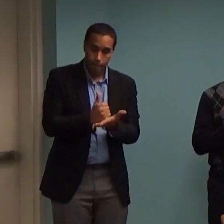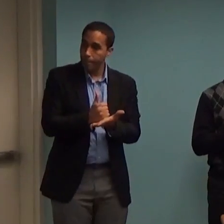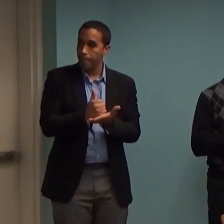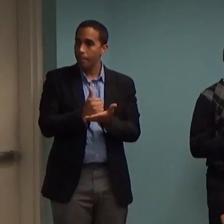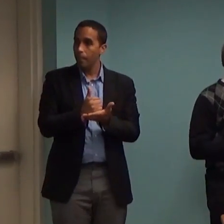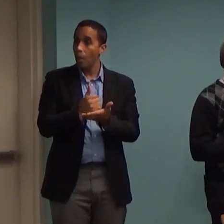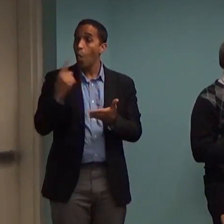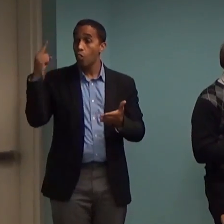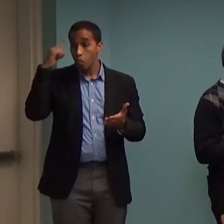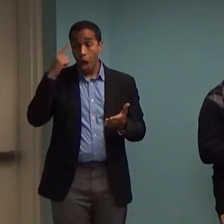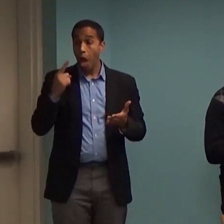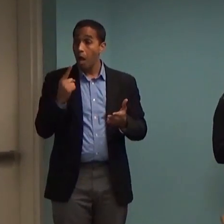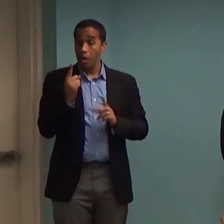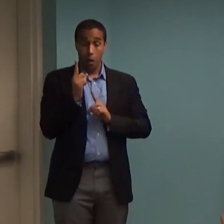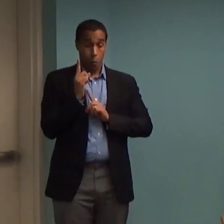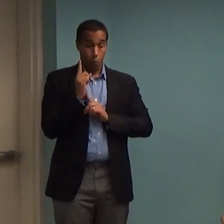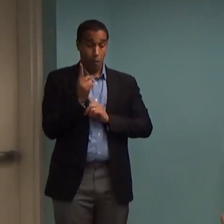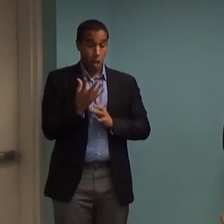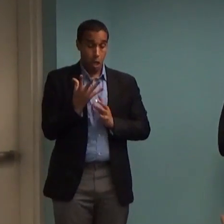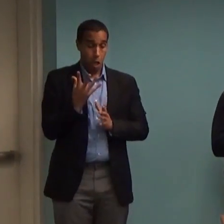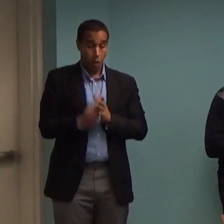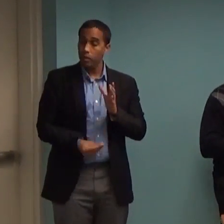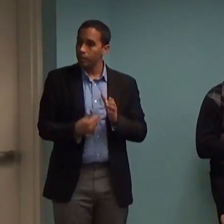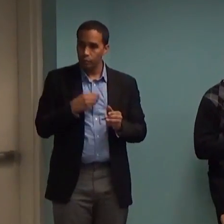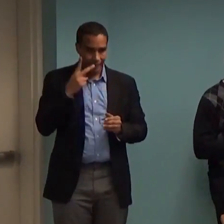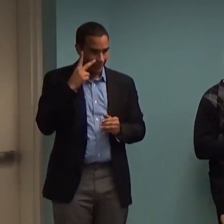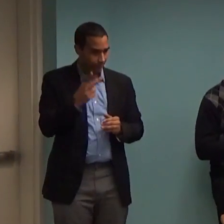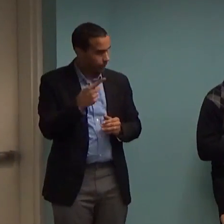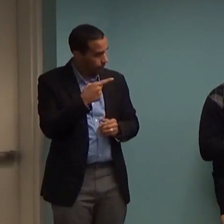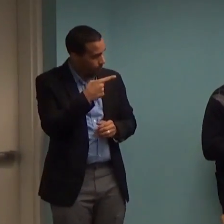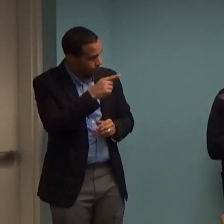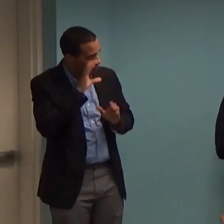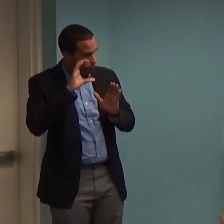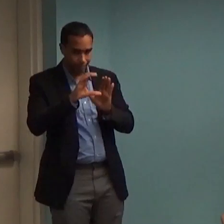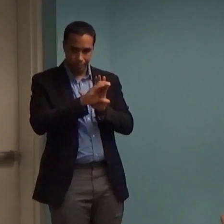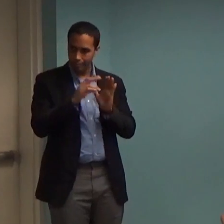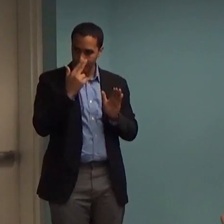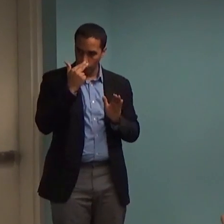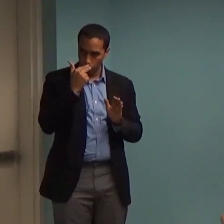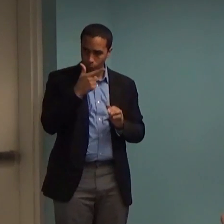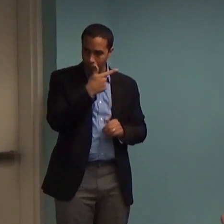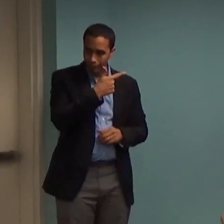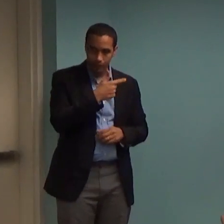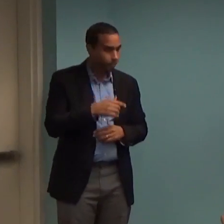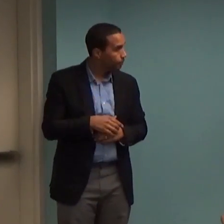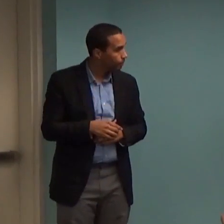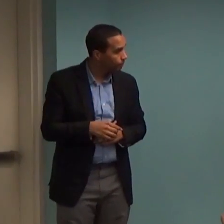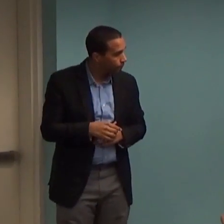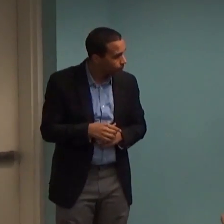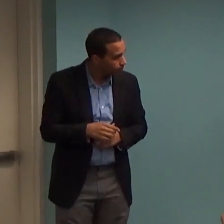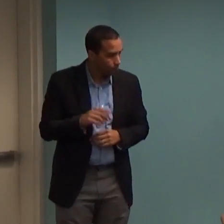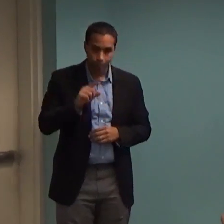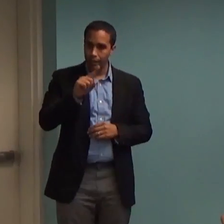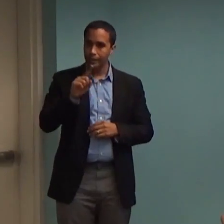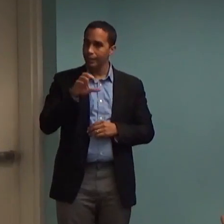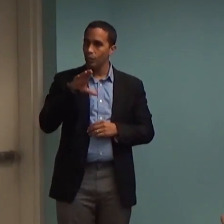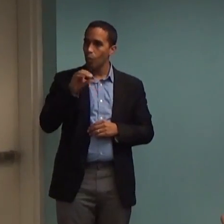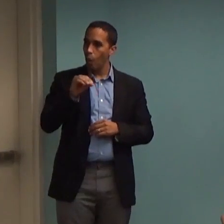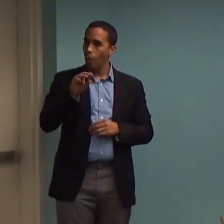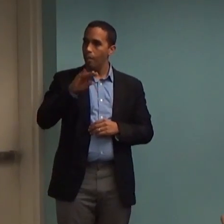gratification. You'll see this cartoon illustrates the point. Well, the zero-mile fun run, runners to your mark, get set, go,